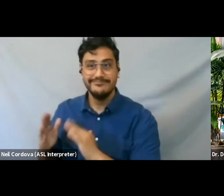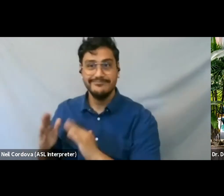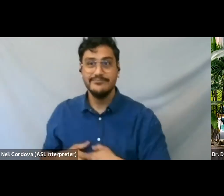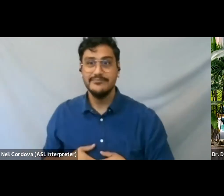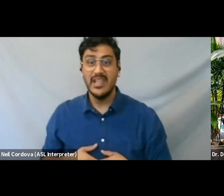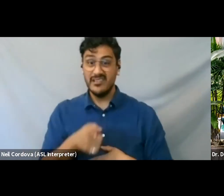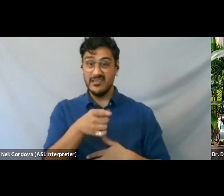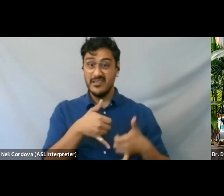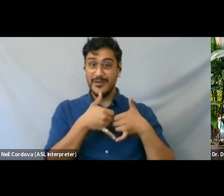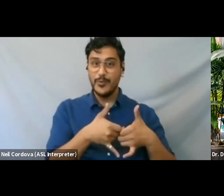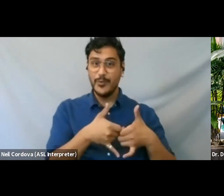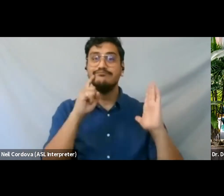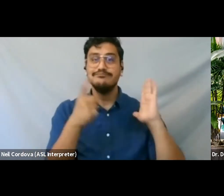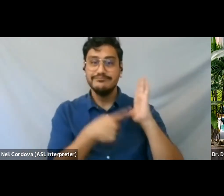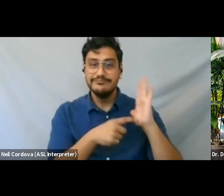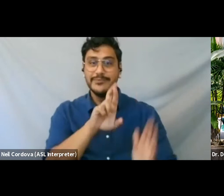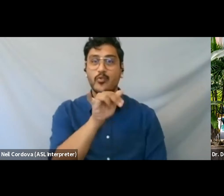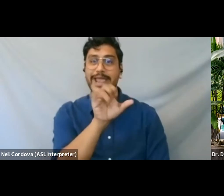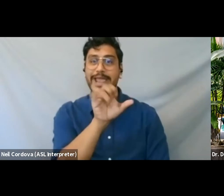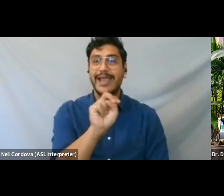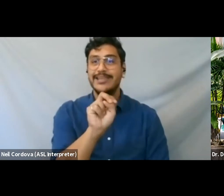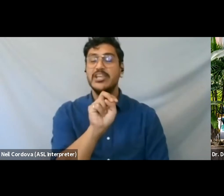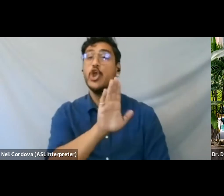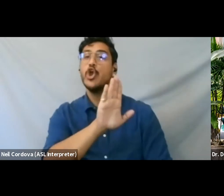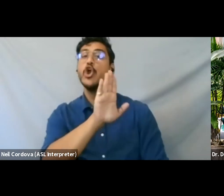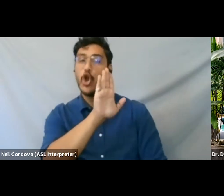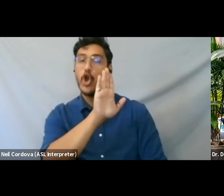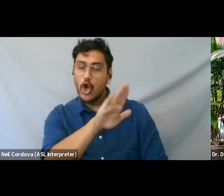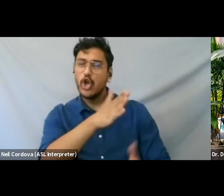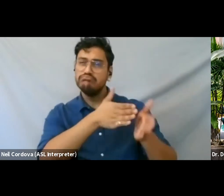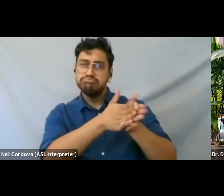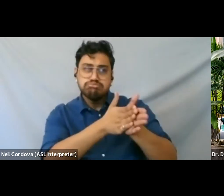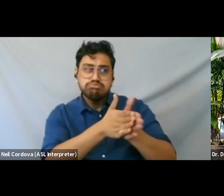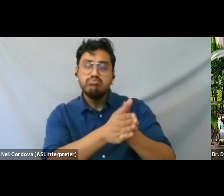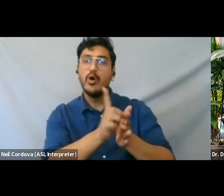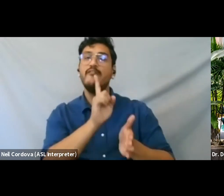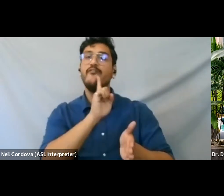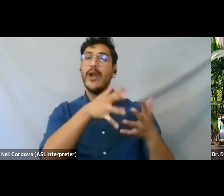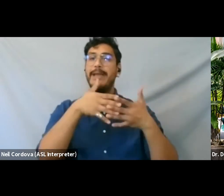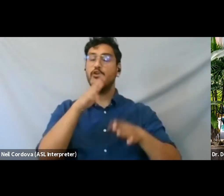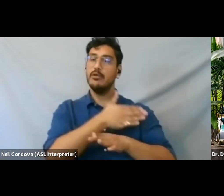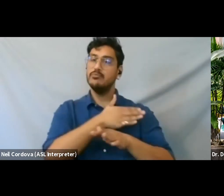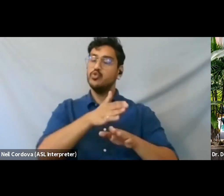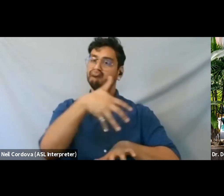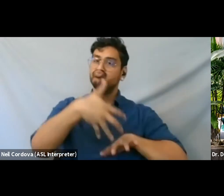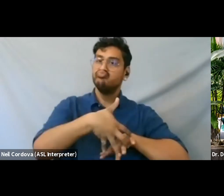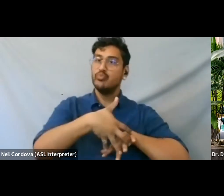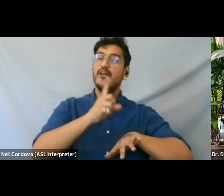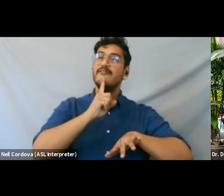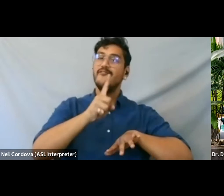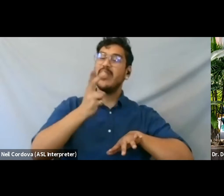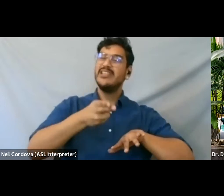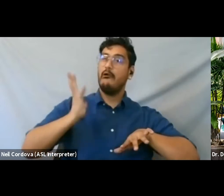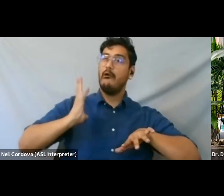Rhiannon Giddens commitment to grounding American music in its historical black roots, and